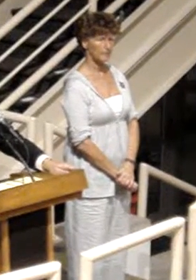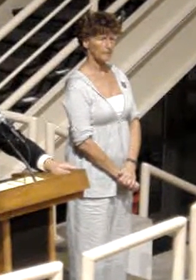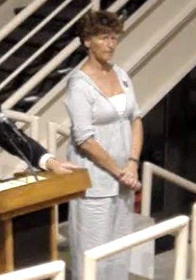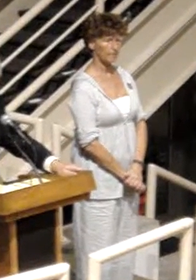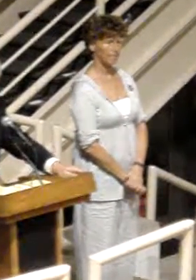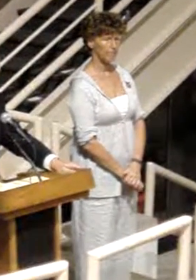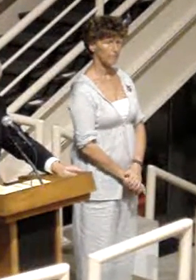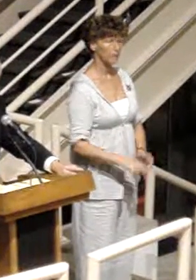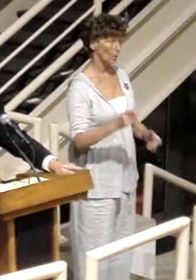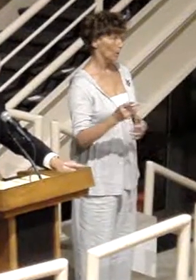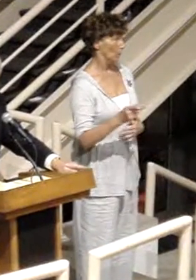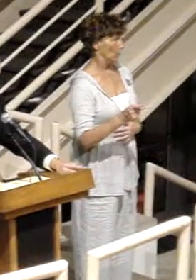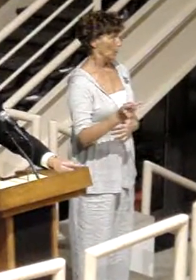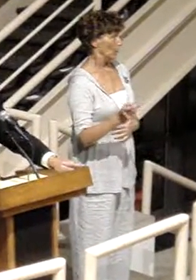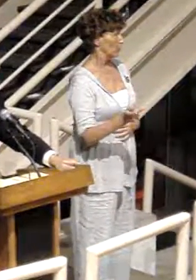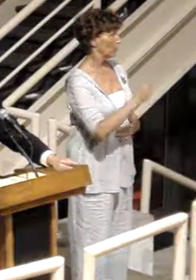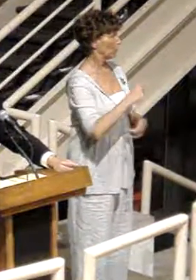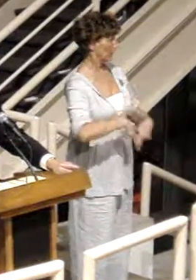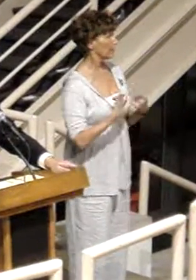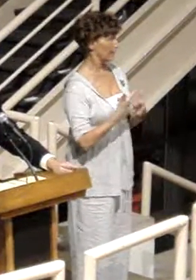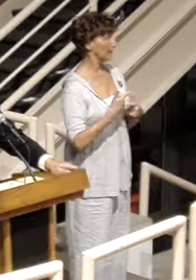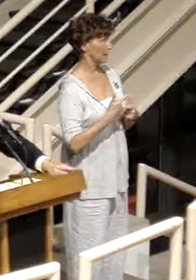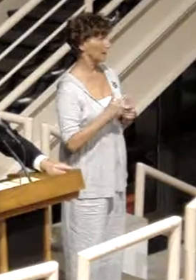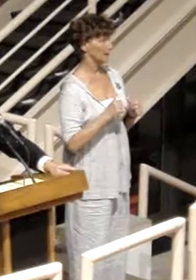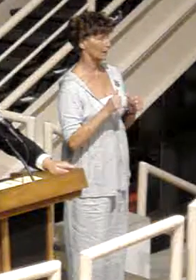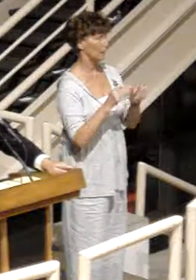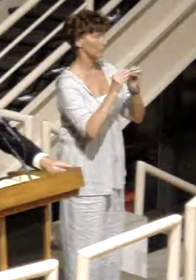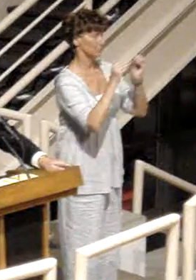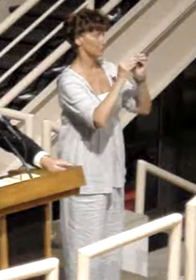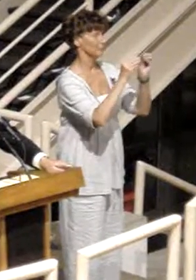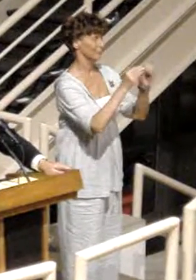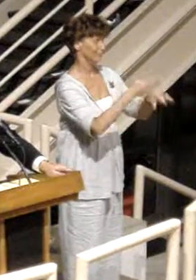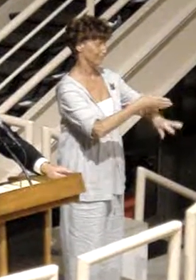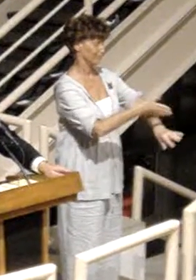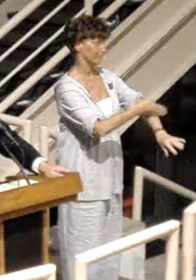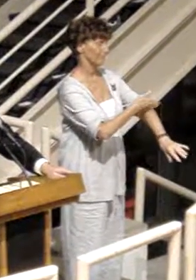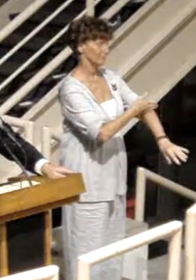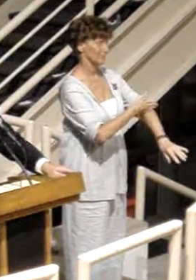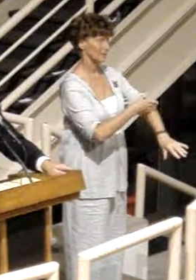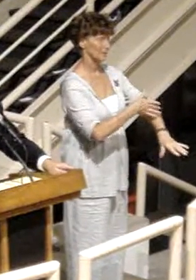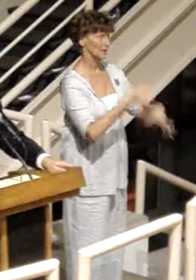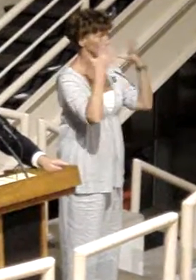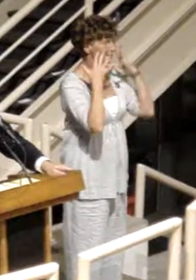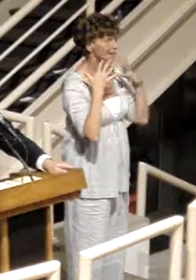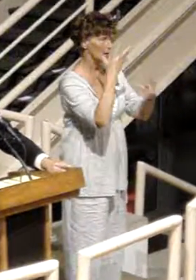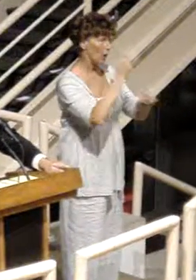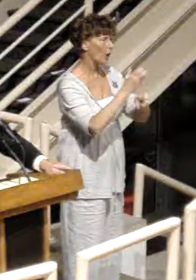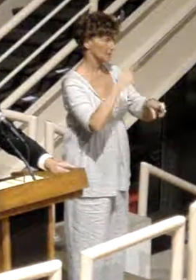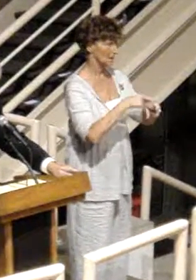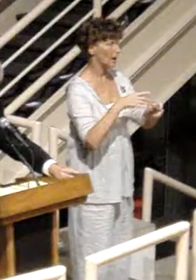We live in an increasingly perilous time in America where the institutions